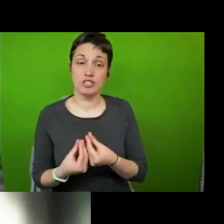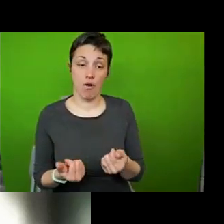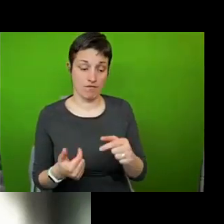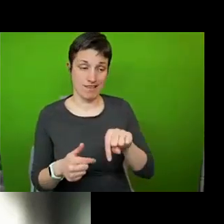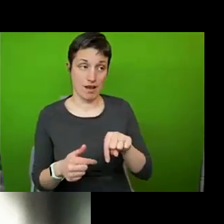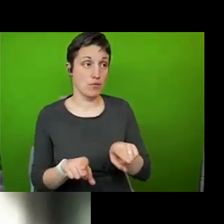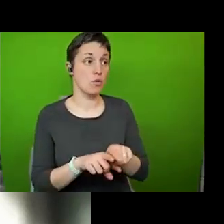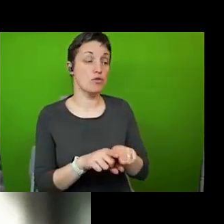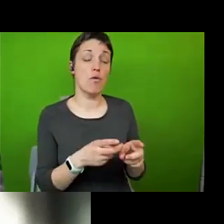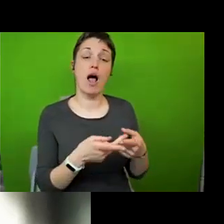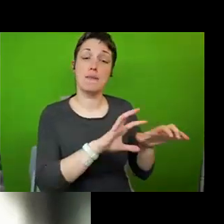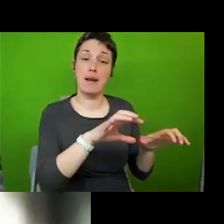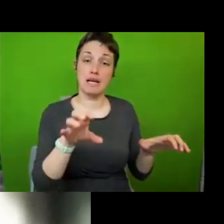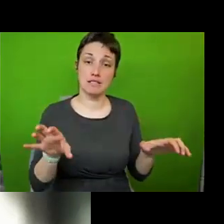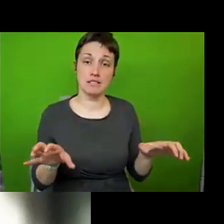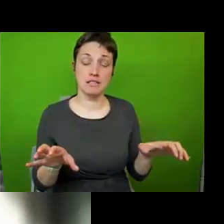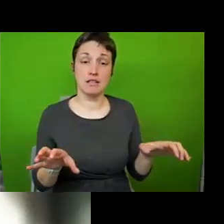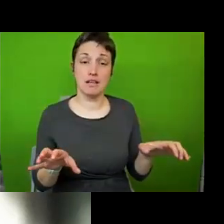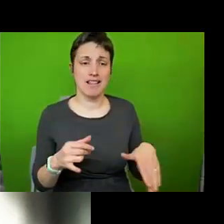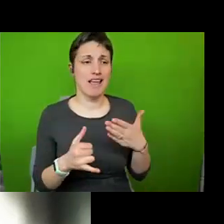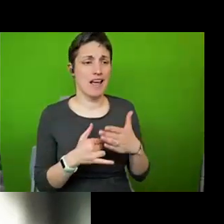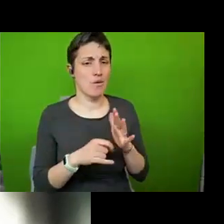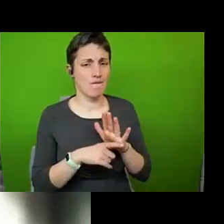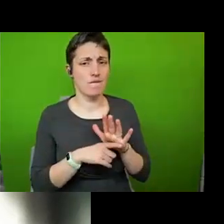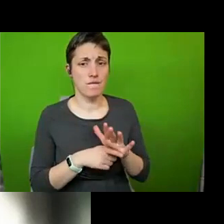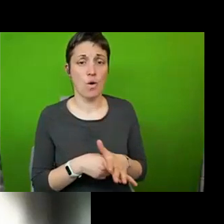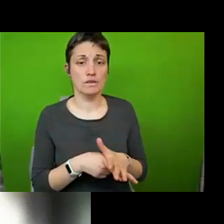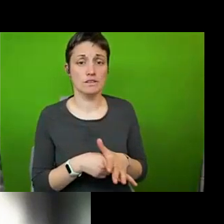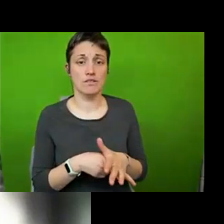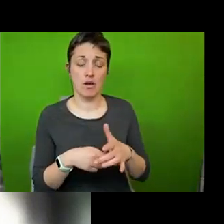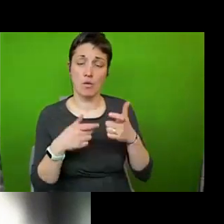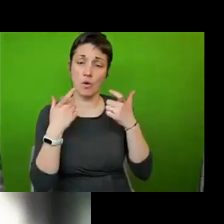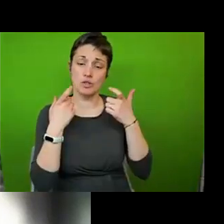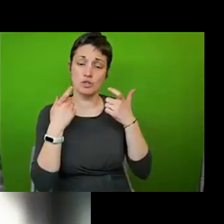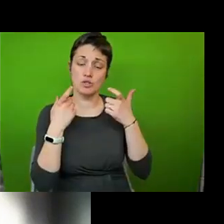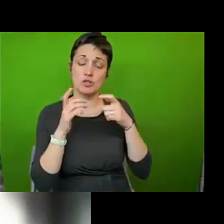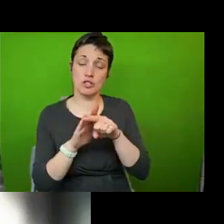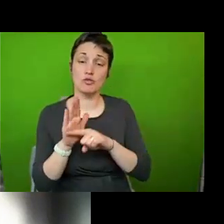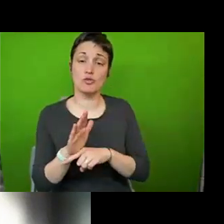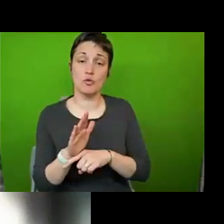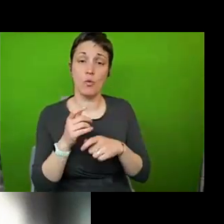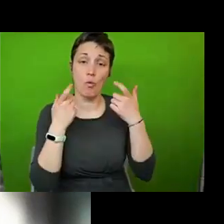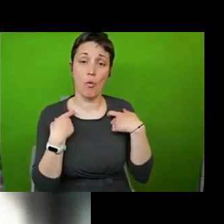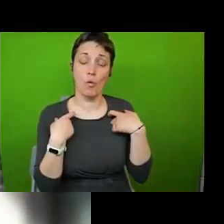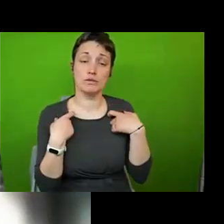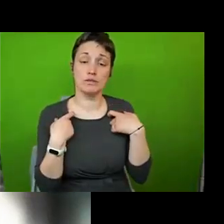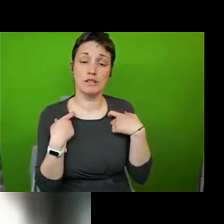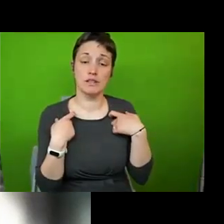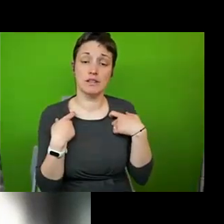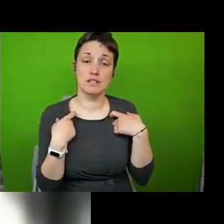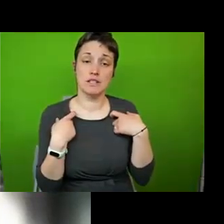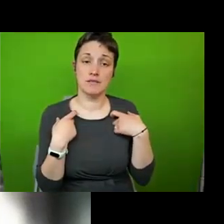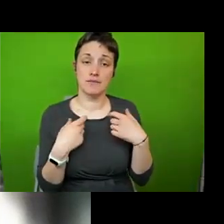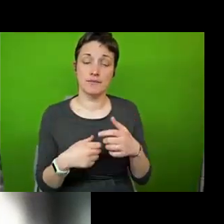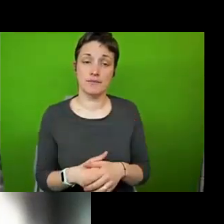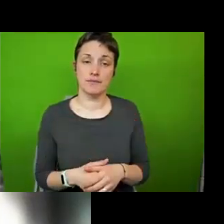places quite forcefully at the end by a ruling of the constitutional court which reconciled the needs to